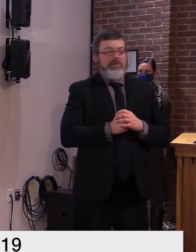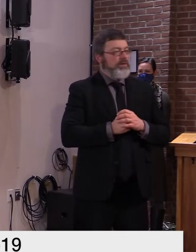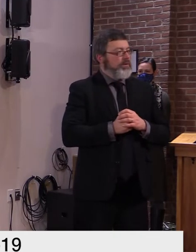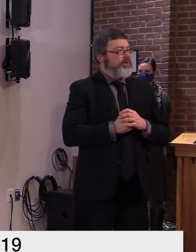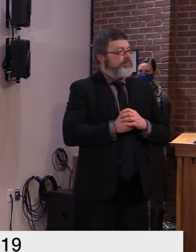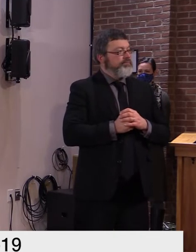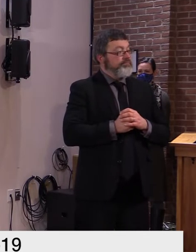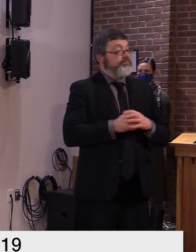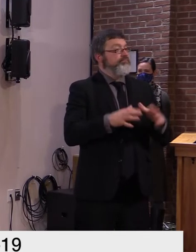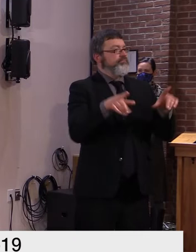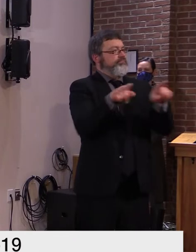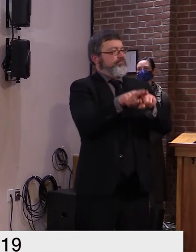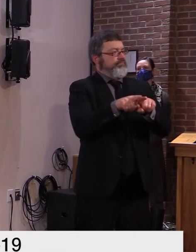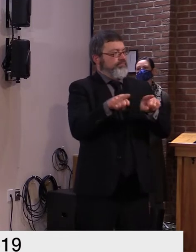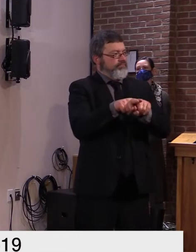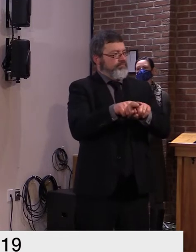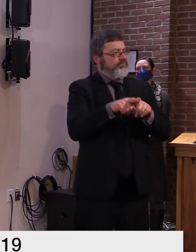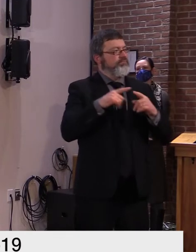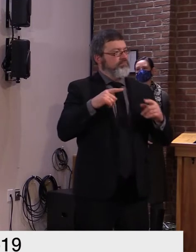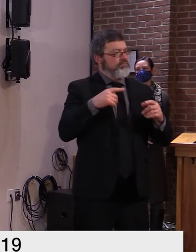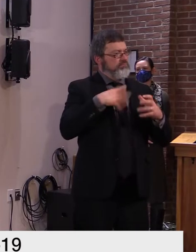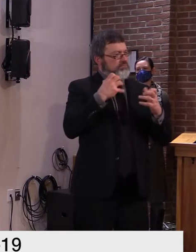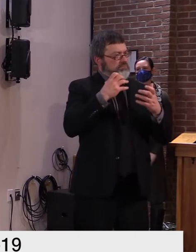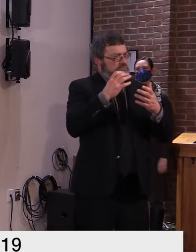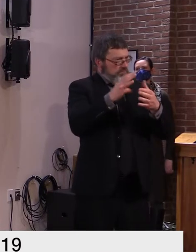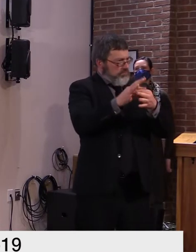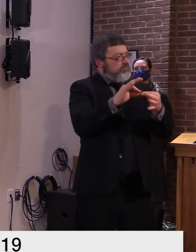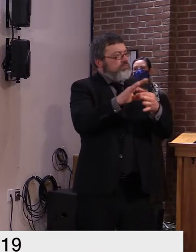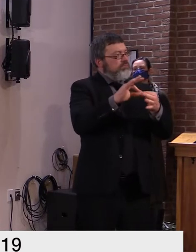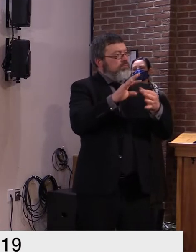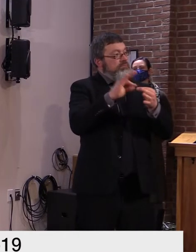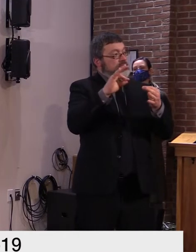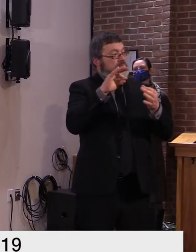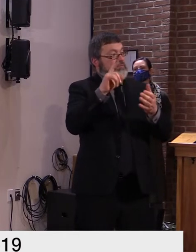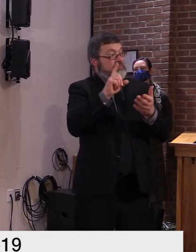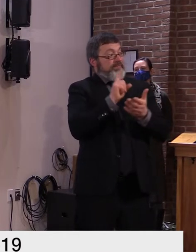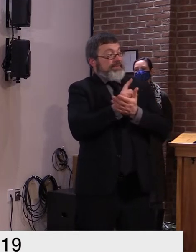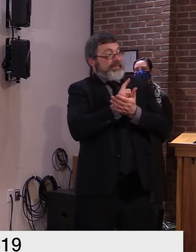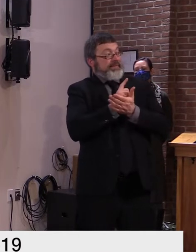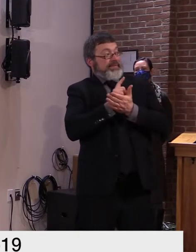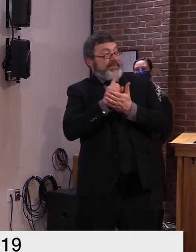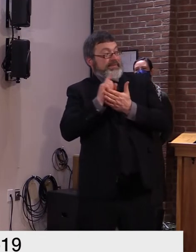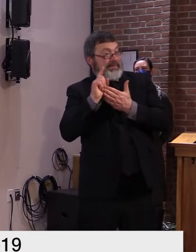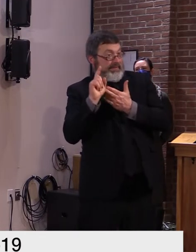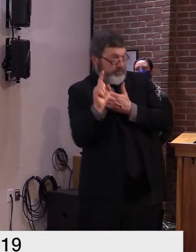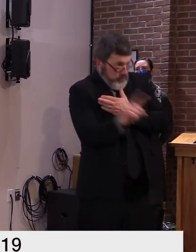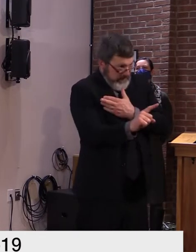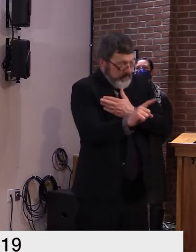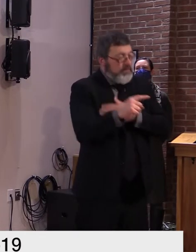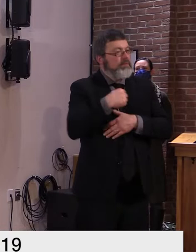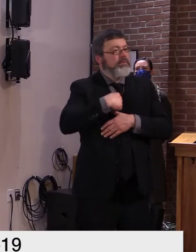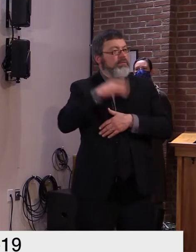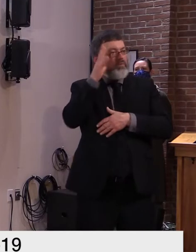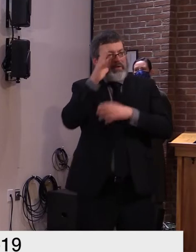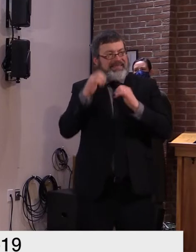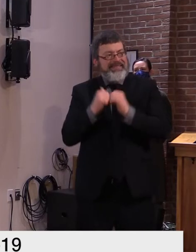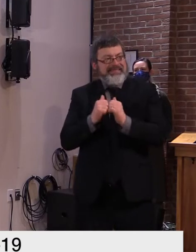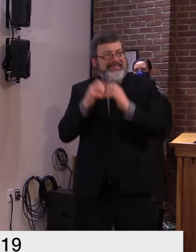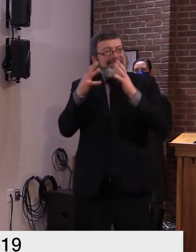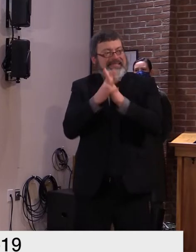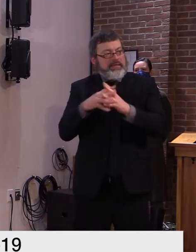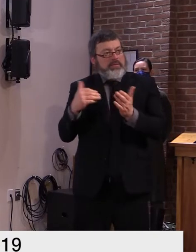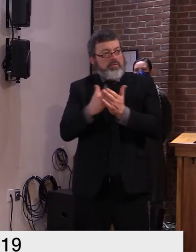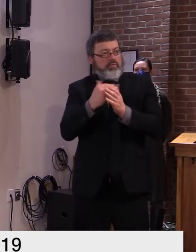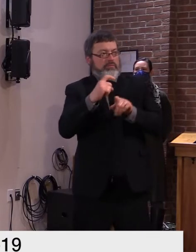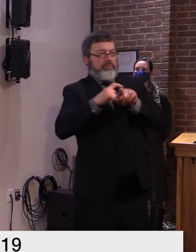we have with a new call center the call center will be put in place using maximus staff